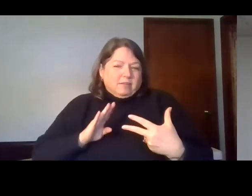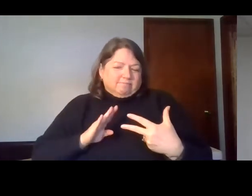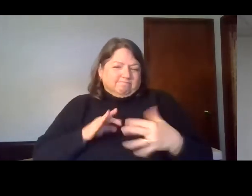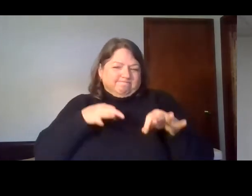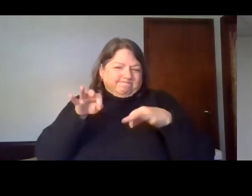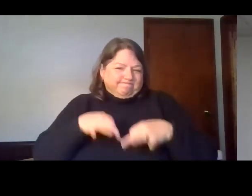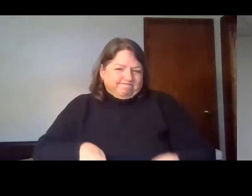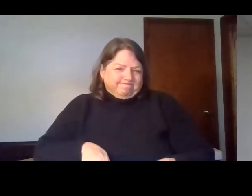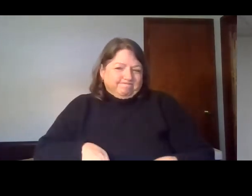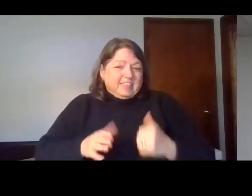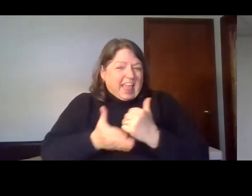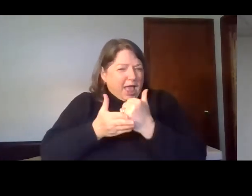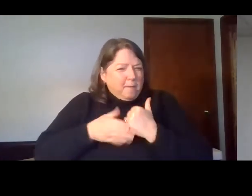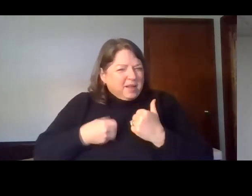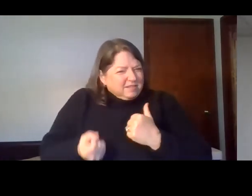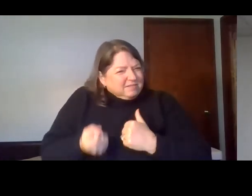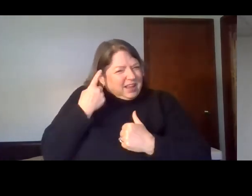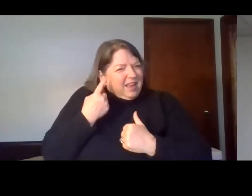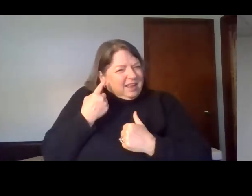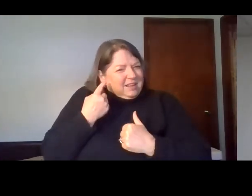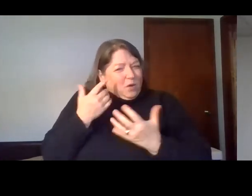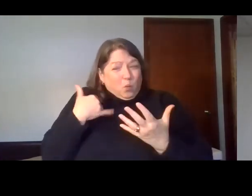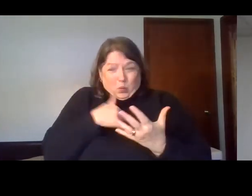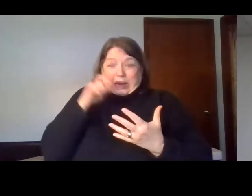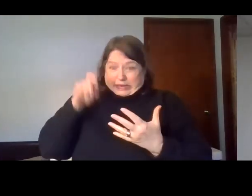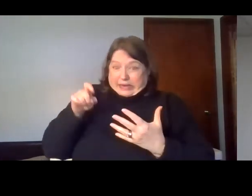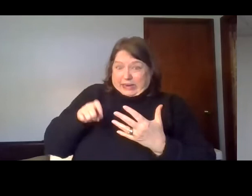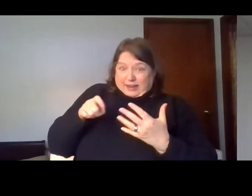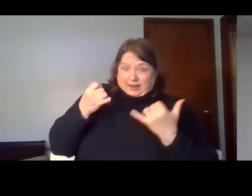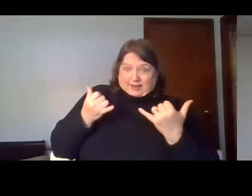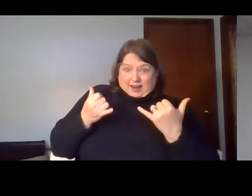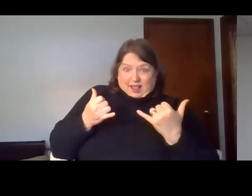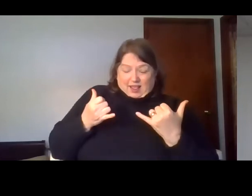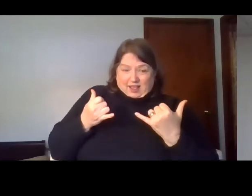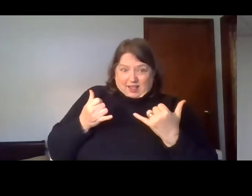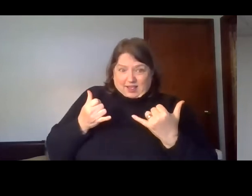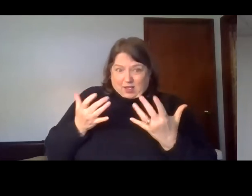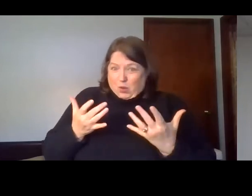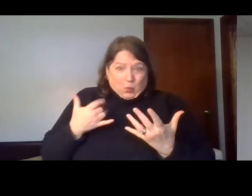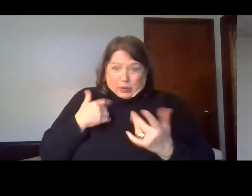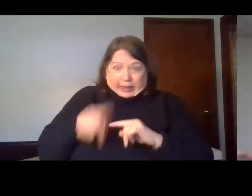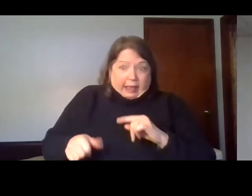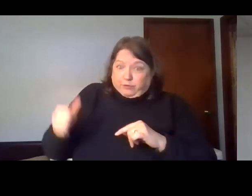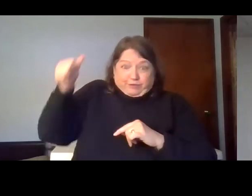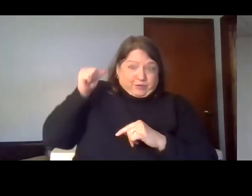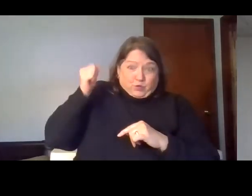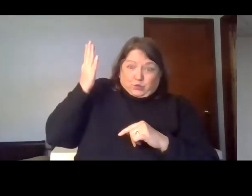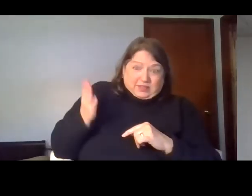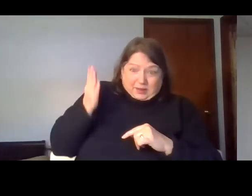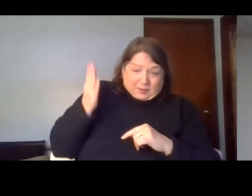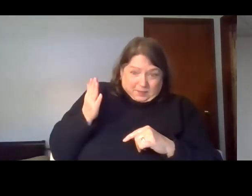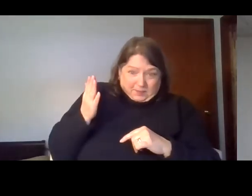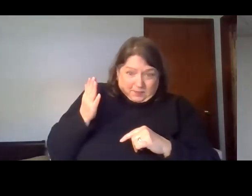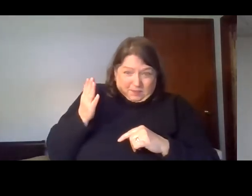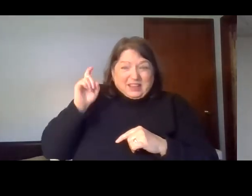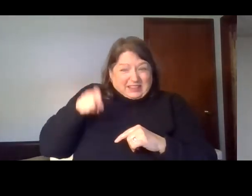so desperately need today. Three qualities that we cannot afford to refuse in order to deal with what's going